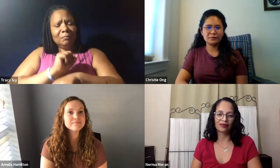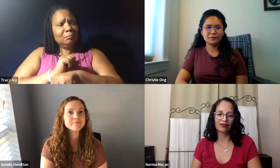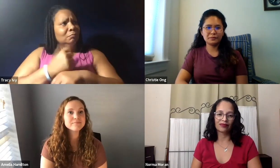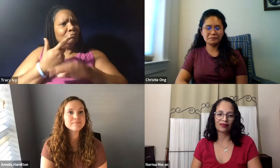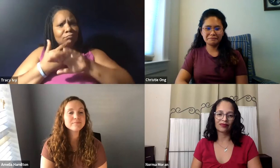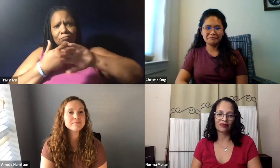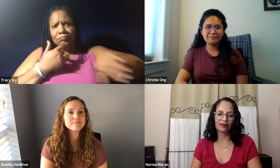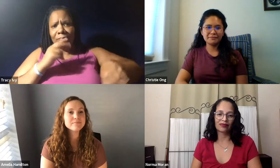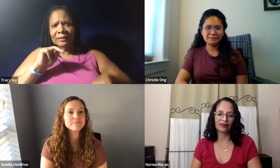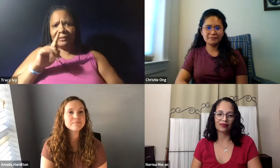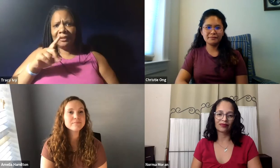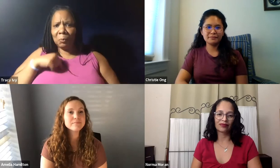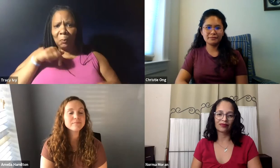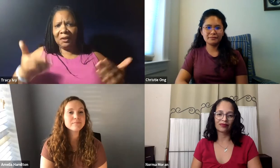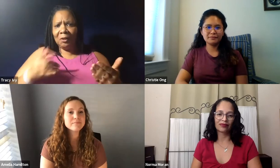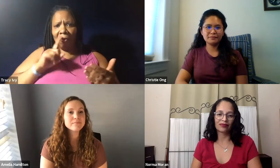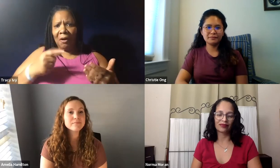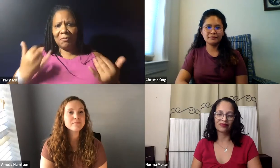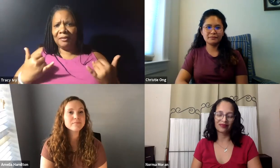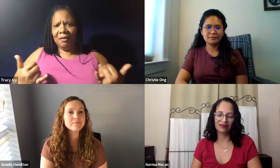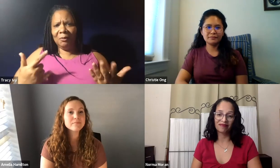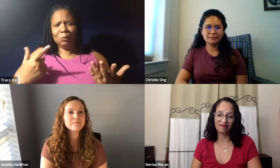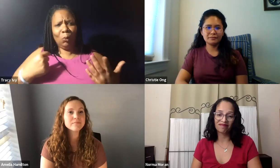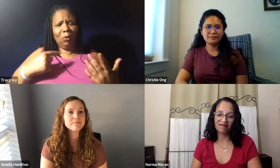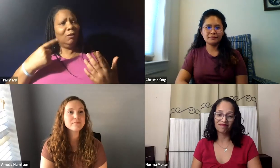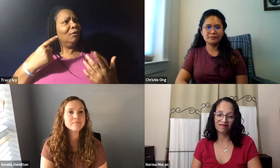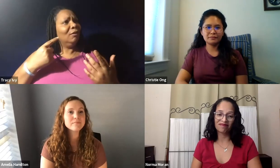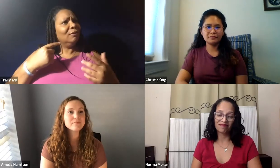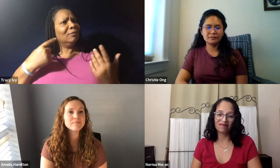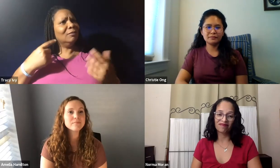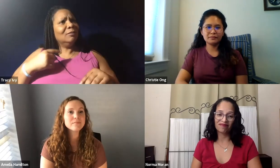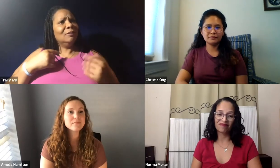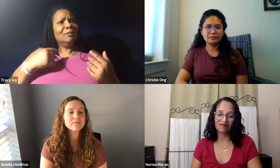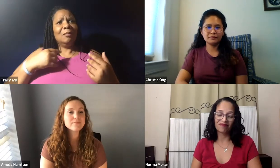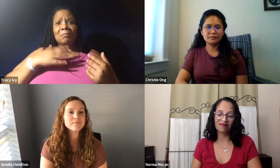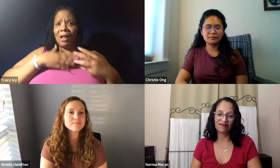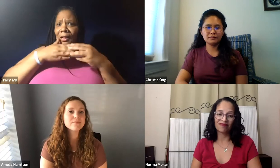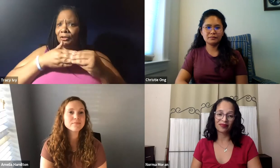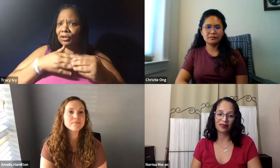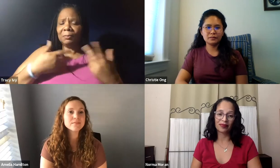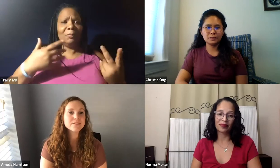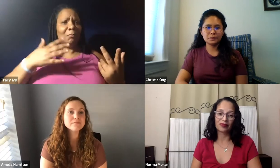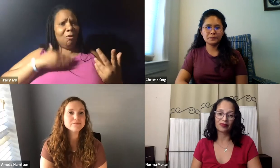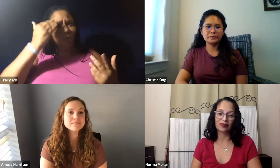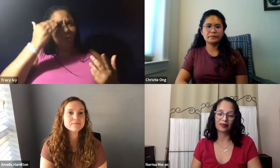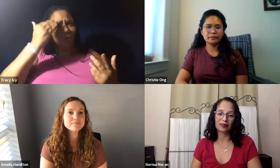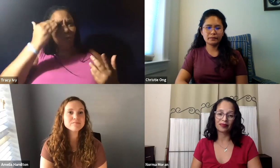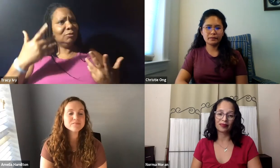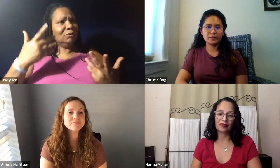So now that I have a job and, you know, I have